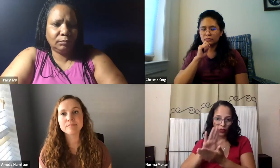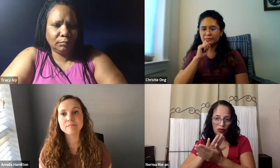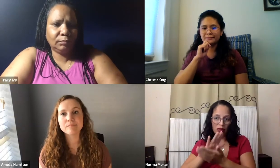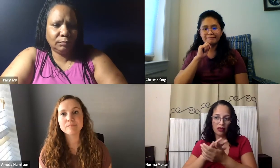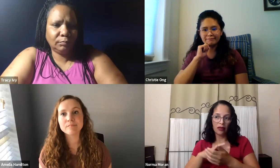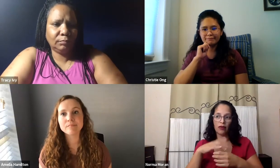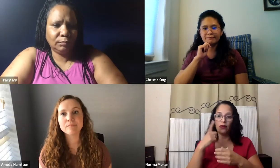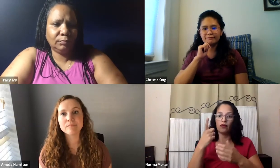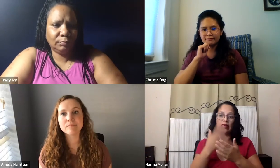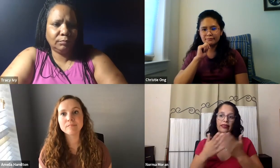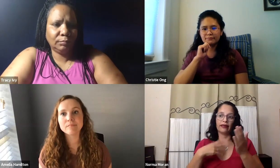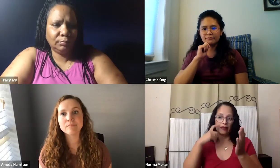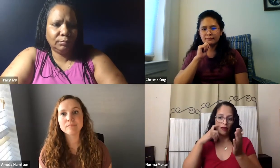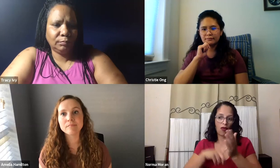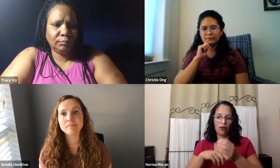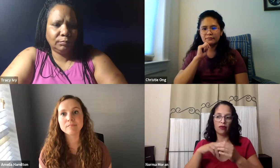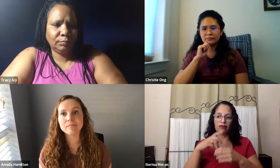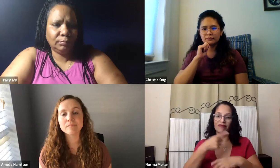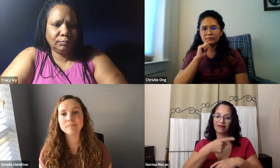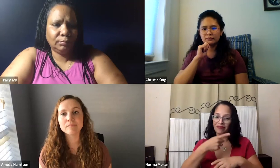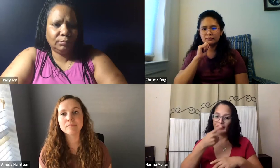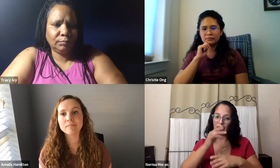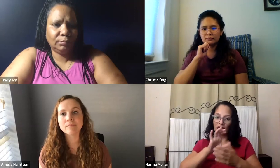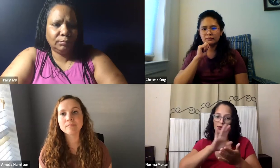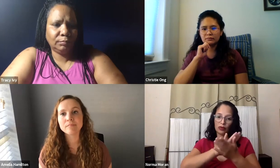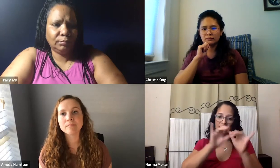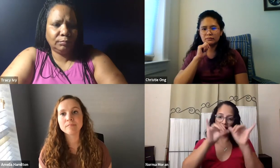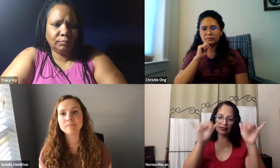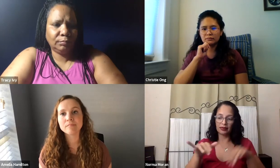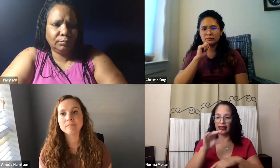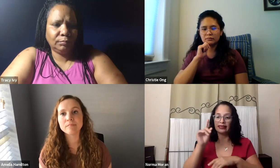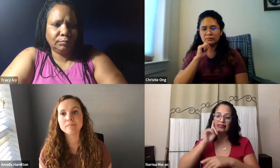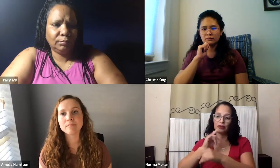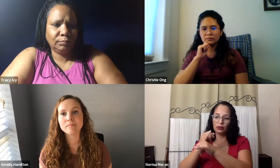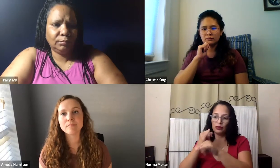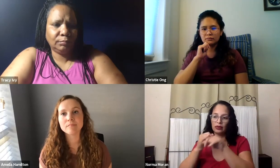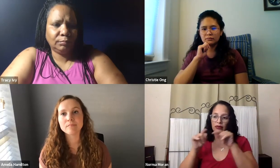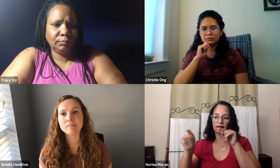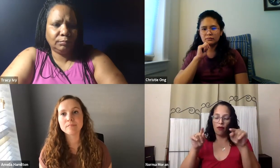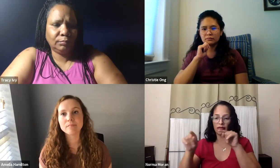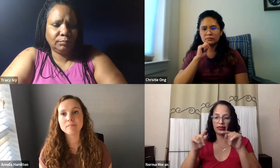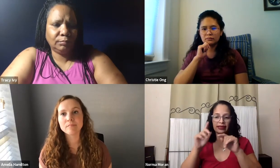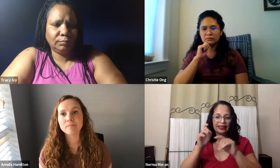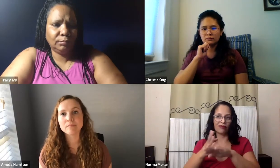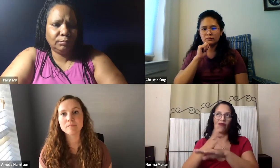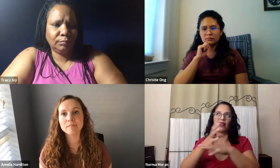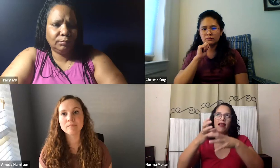I have three children who are of school age, and I have noticed that the public school system and the deaf school